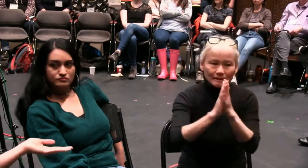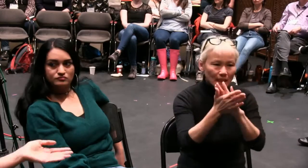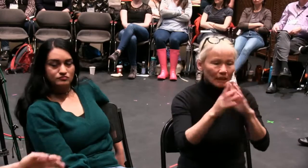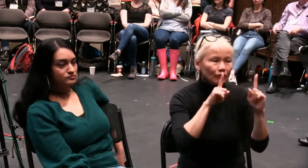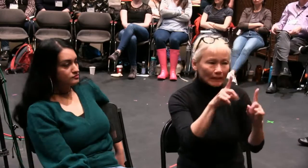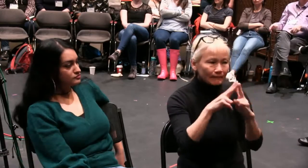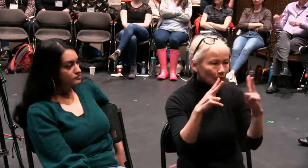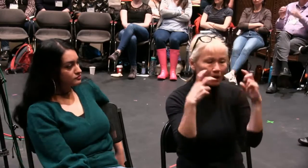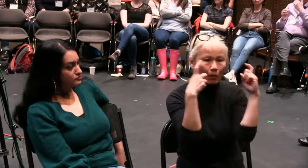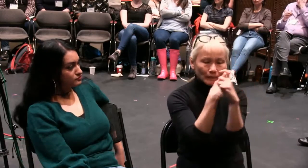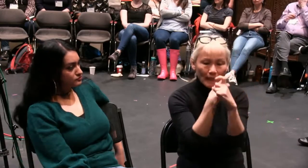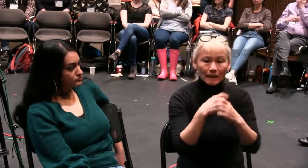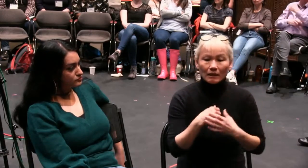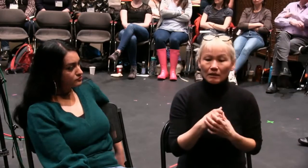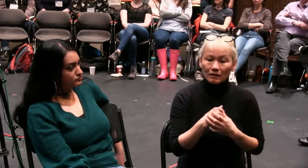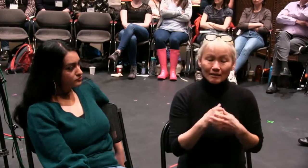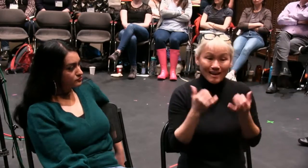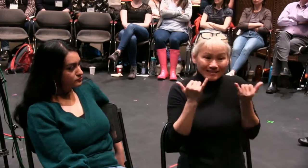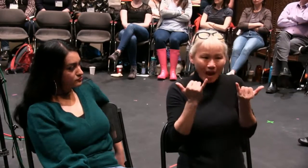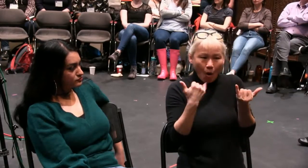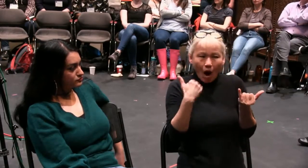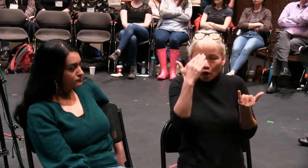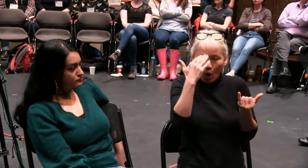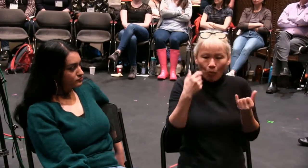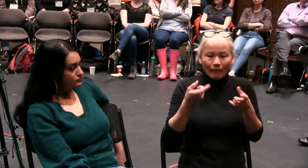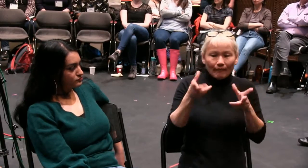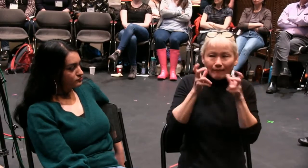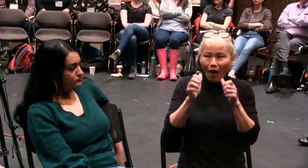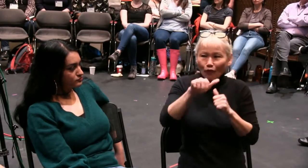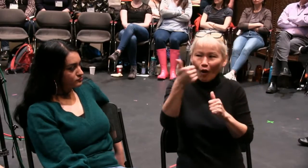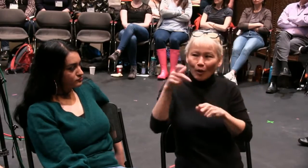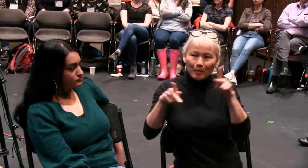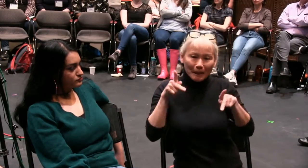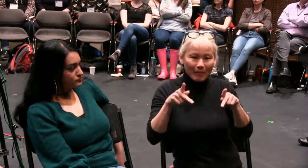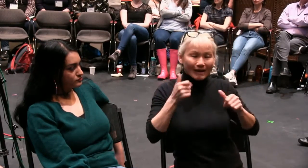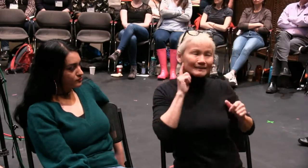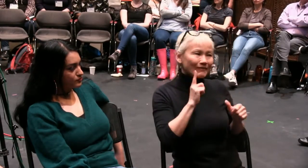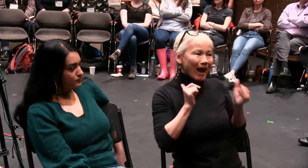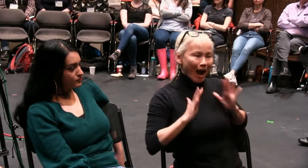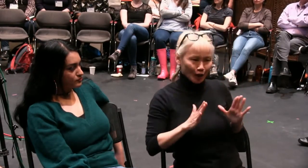think about me as different as the only one needing to sign, but how can other actors be involved.